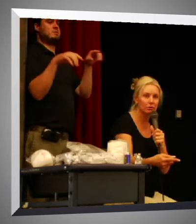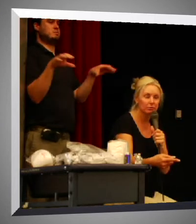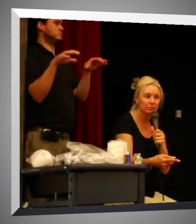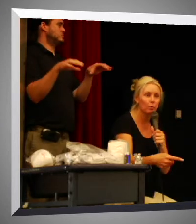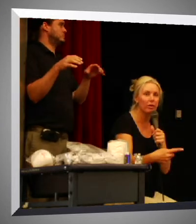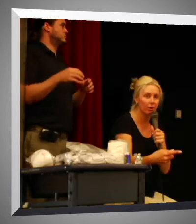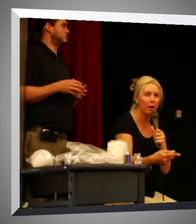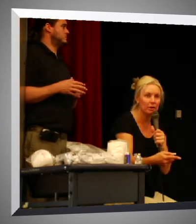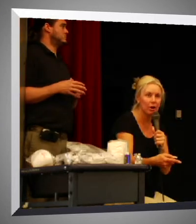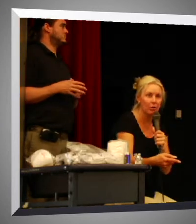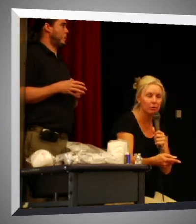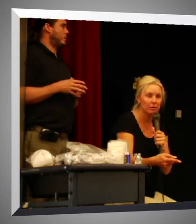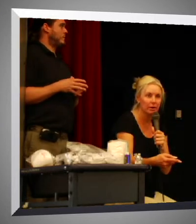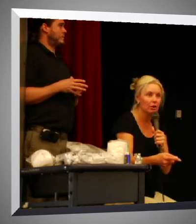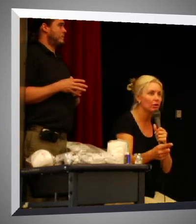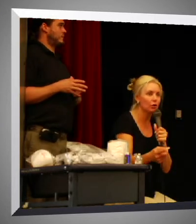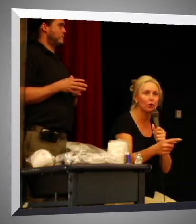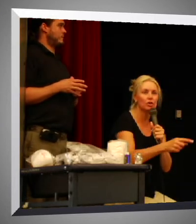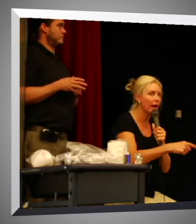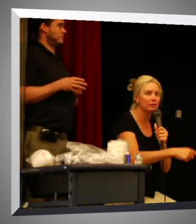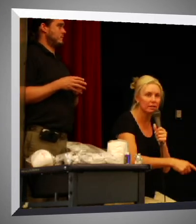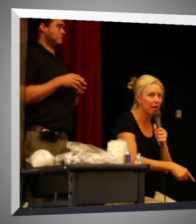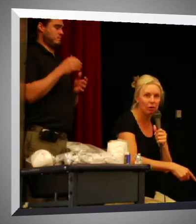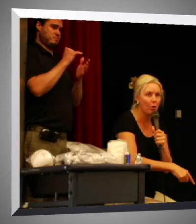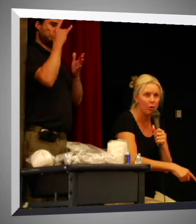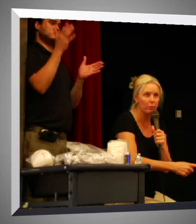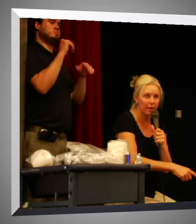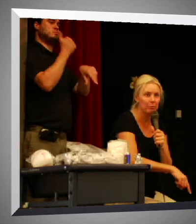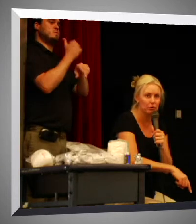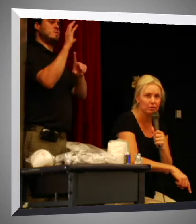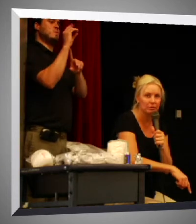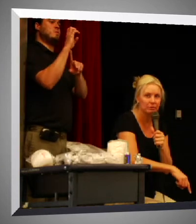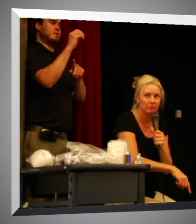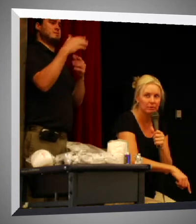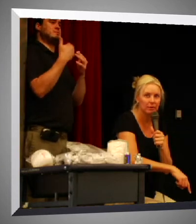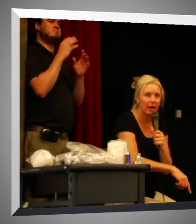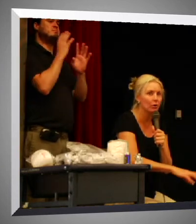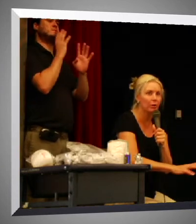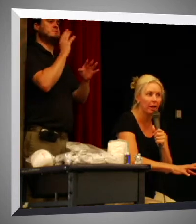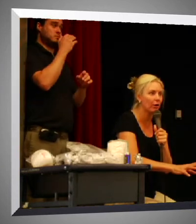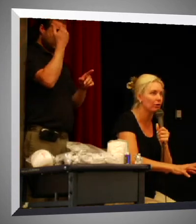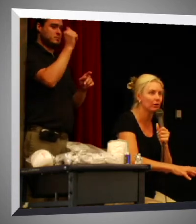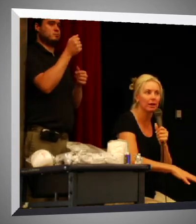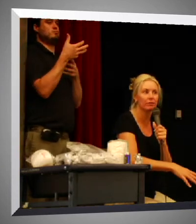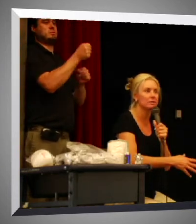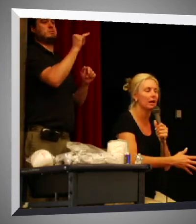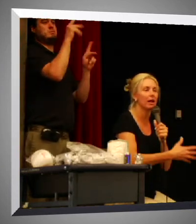with the right code, your child does not go home with that person. I don't care if it's a